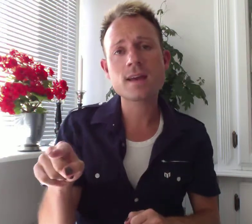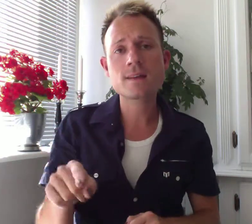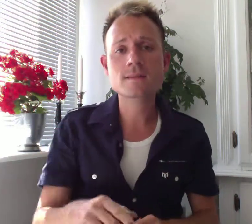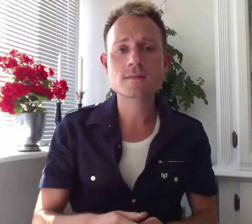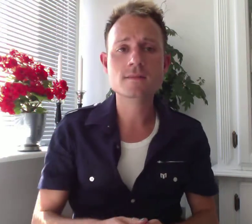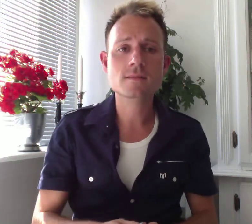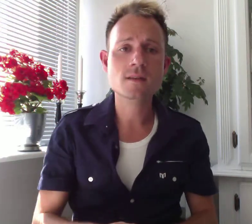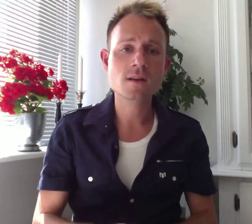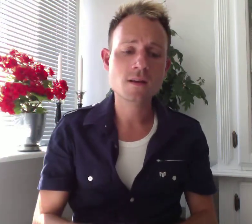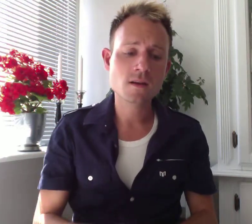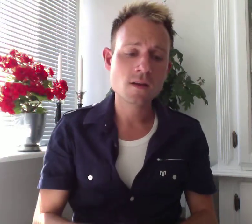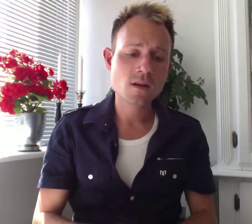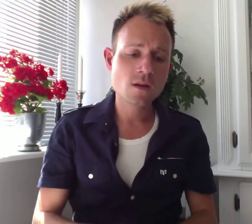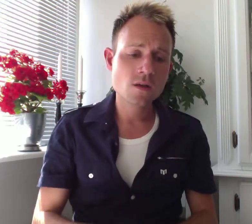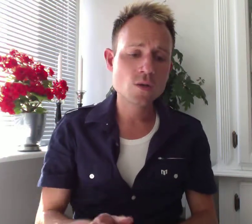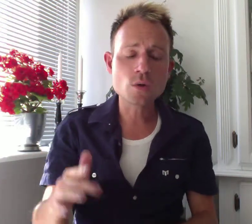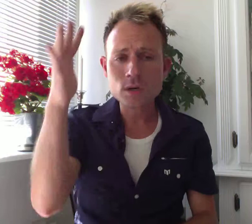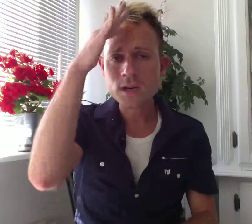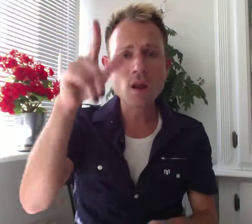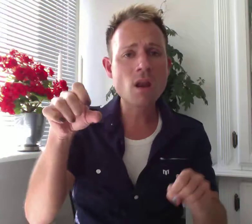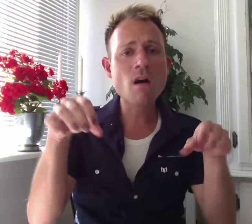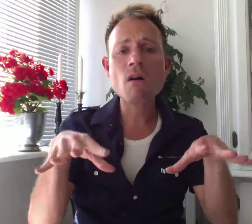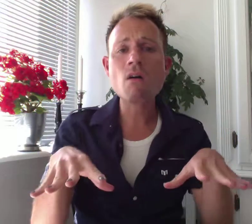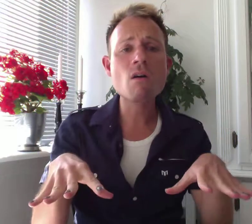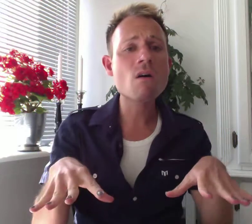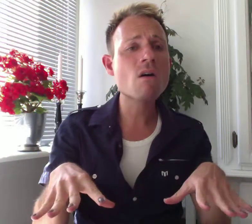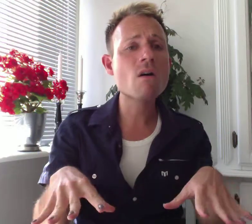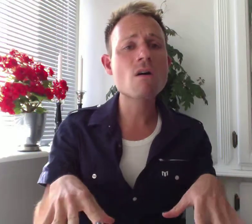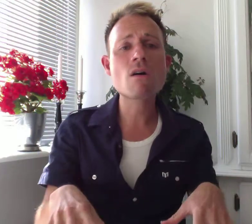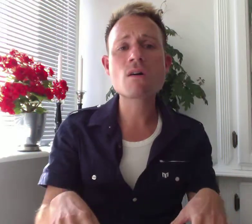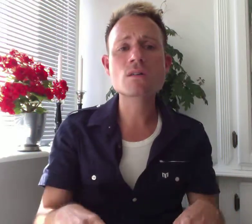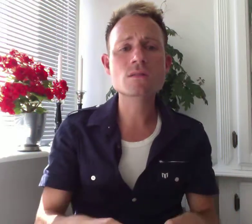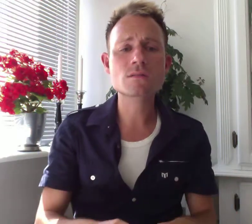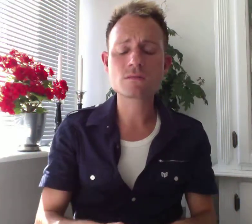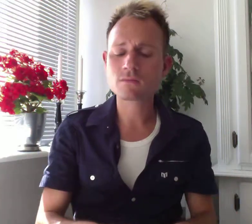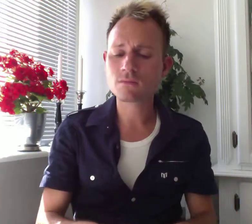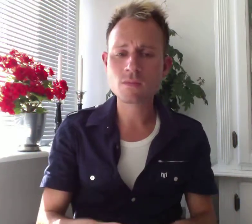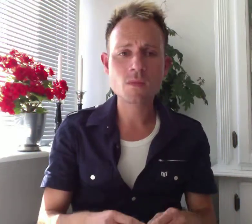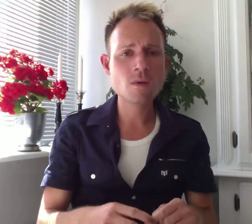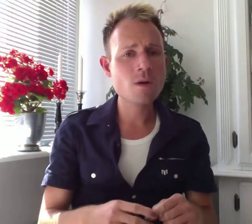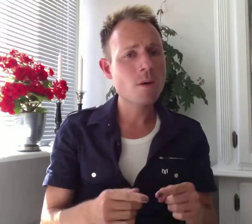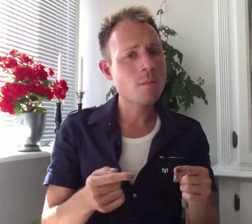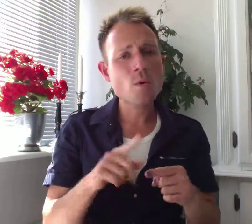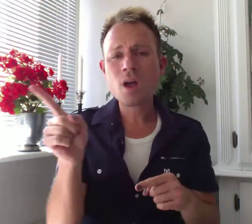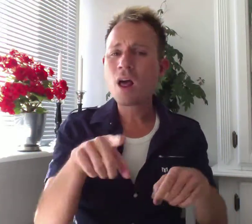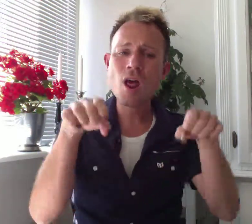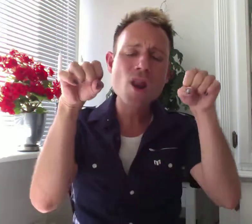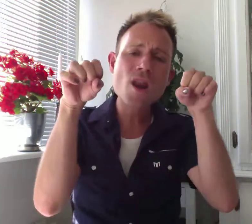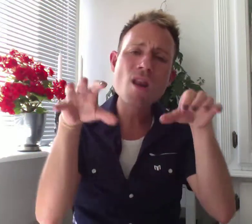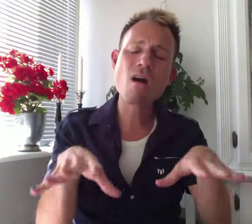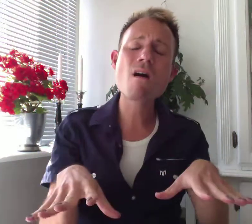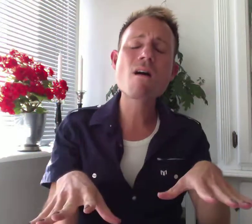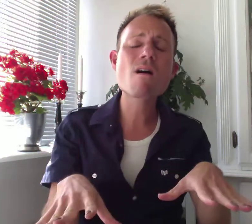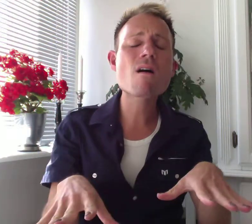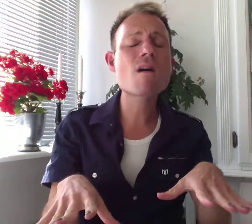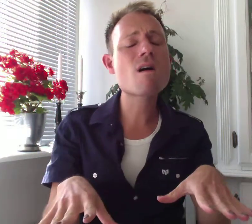You think you're lost, but you're not lost.